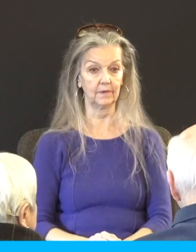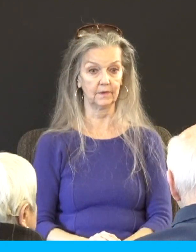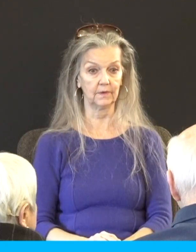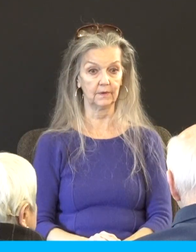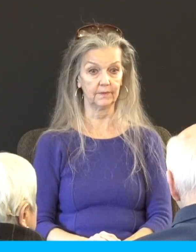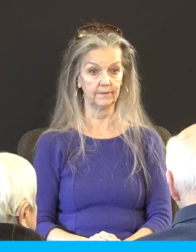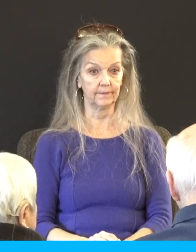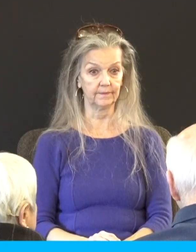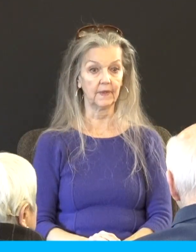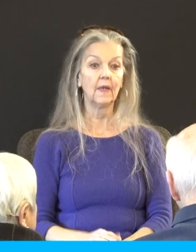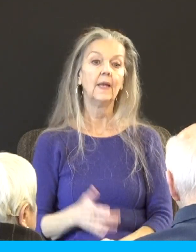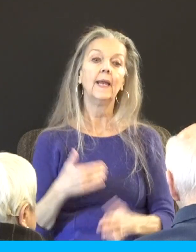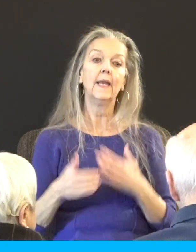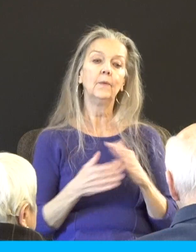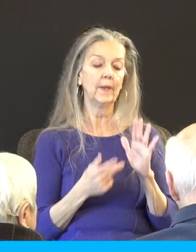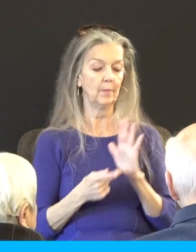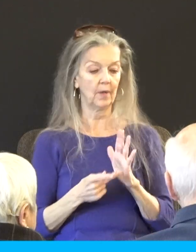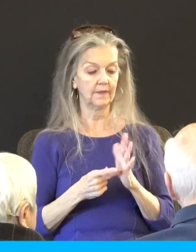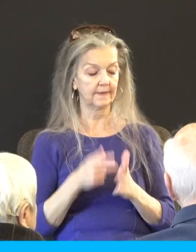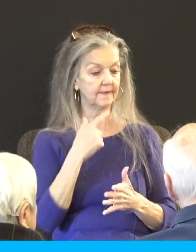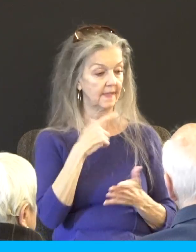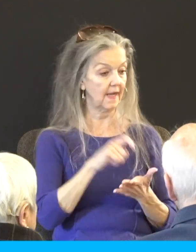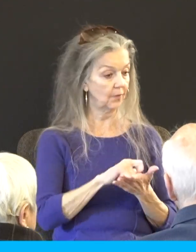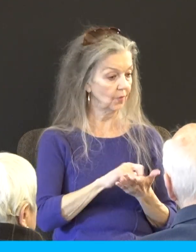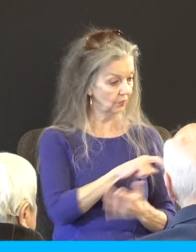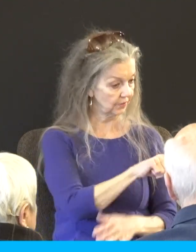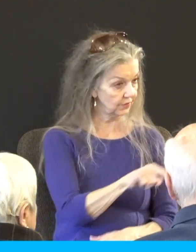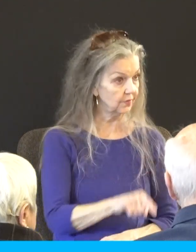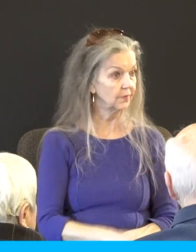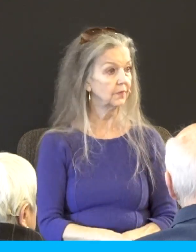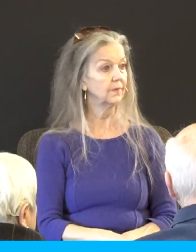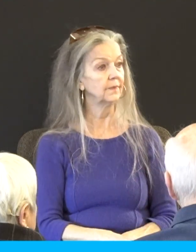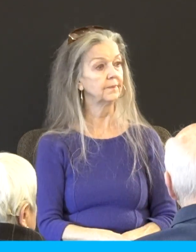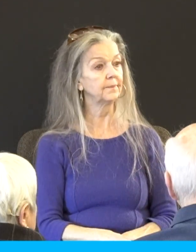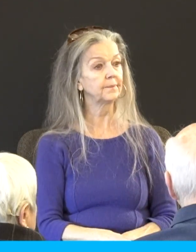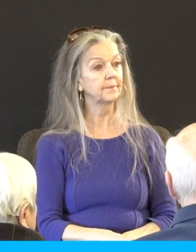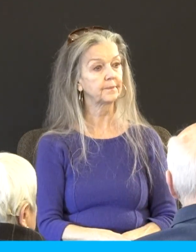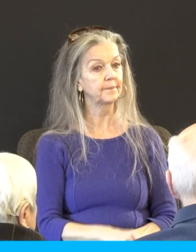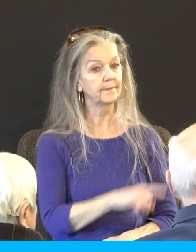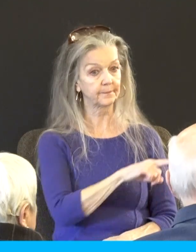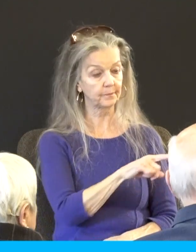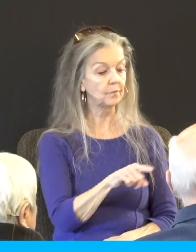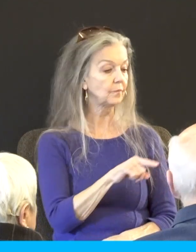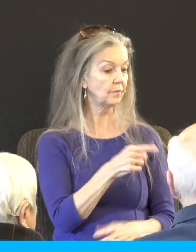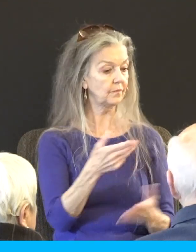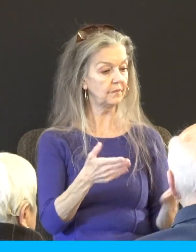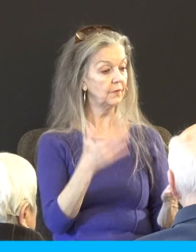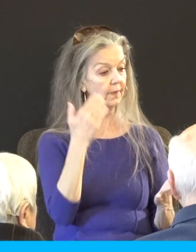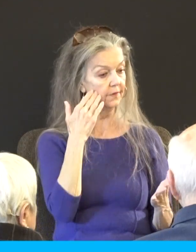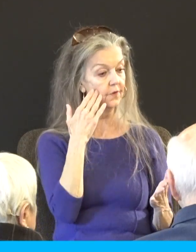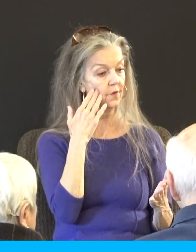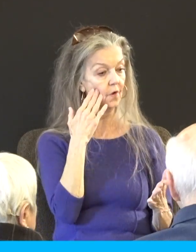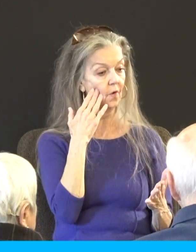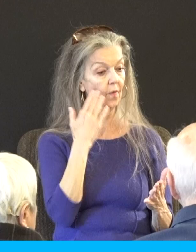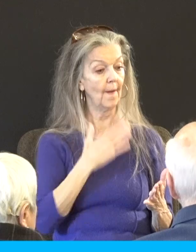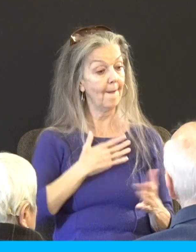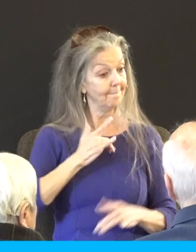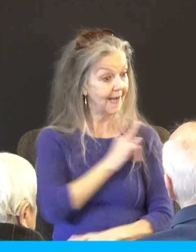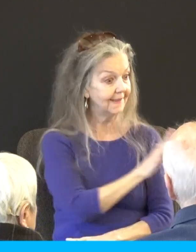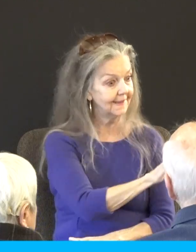I wrote these things to you boy it's quiet in here I wrote these things unto you that you might know the love which I have more abundantly unto you